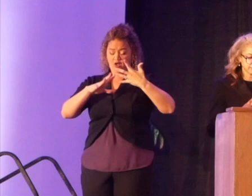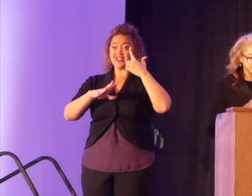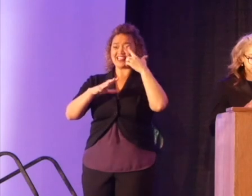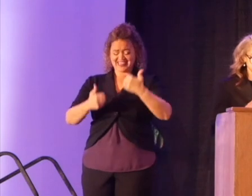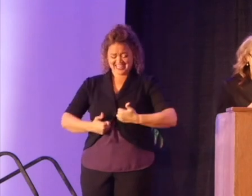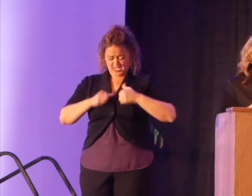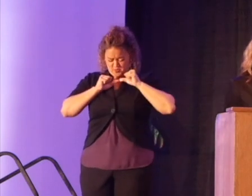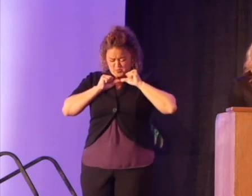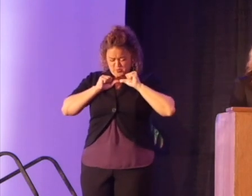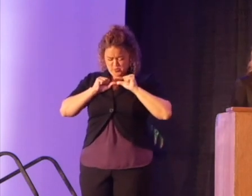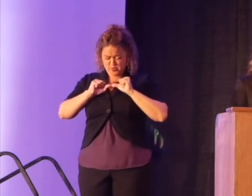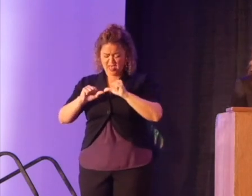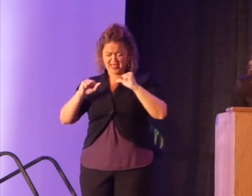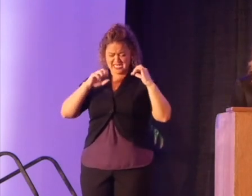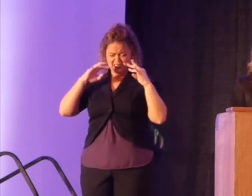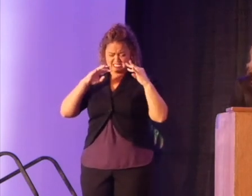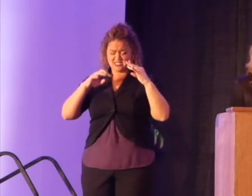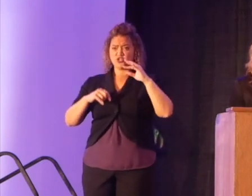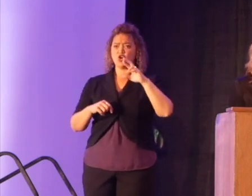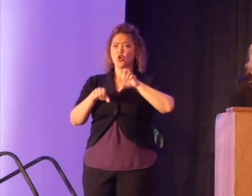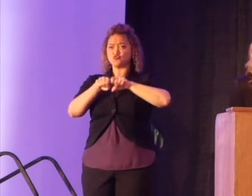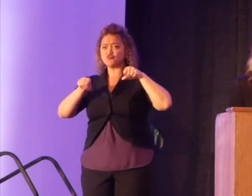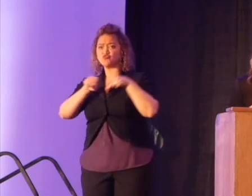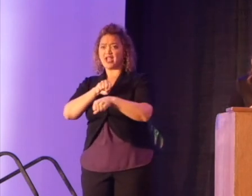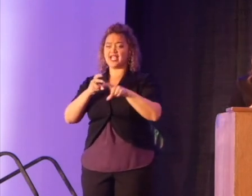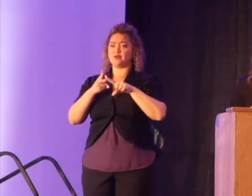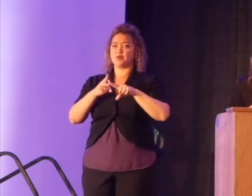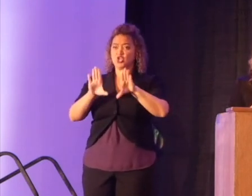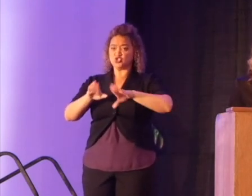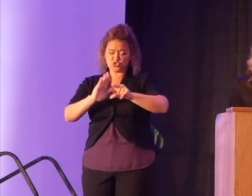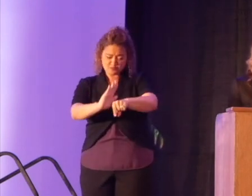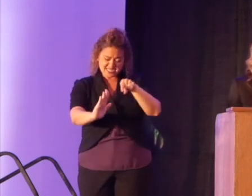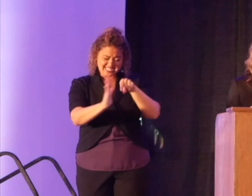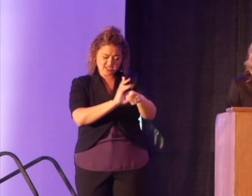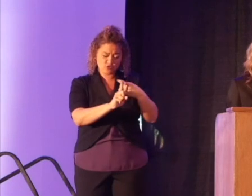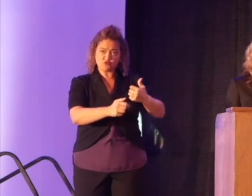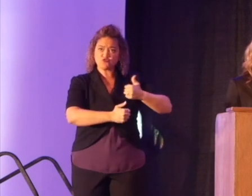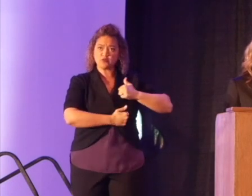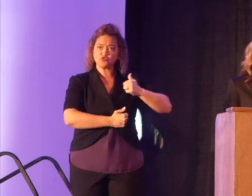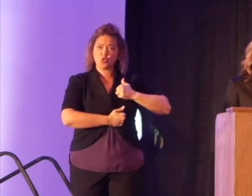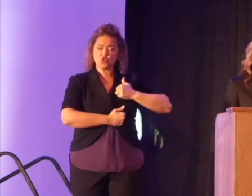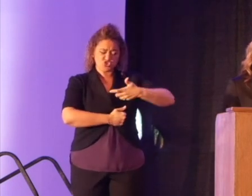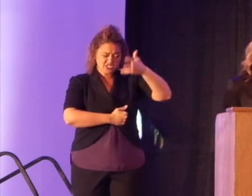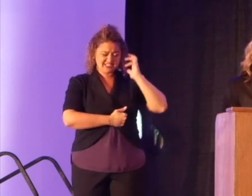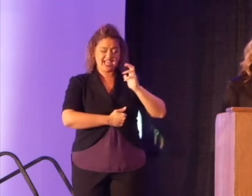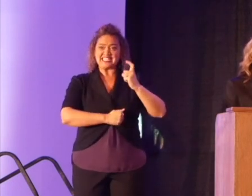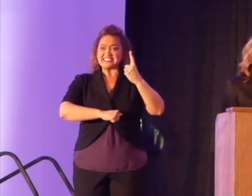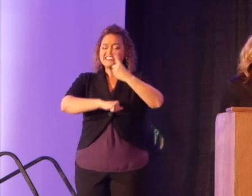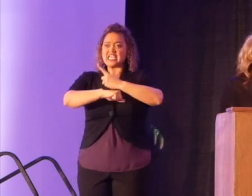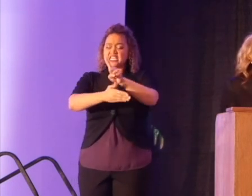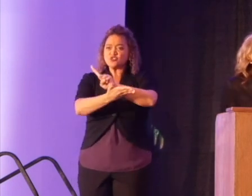survived a civil conflict, rape, children being killed by soldiers and lions, days,